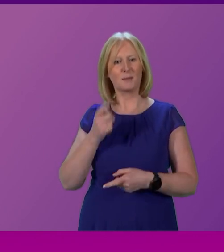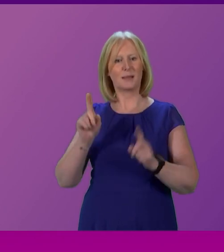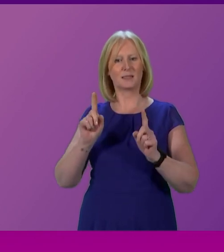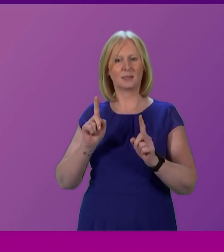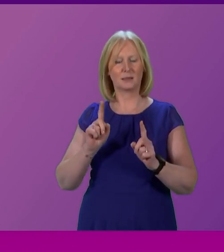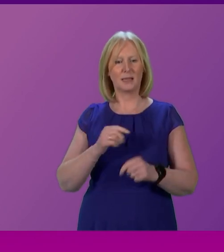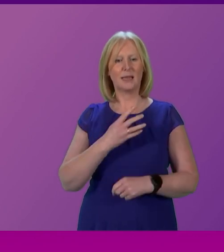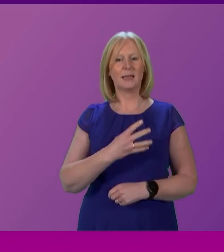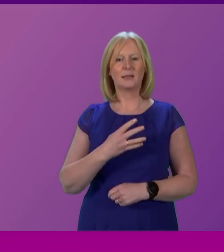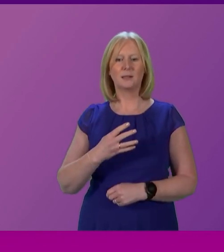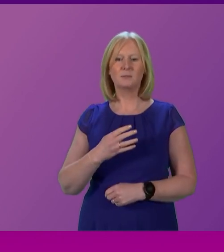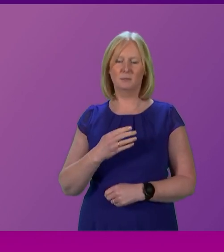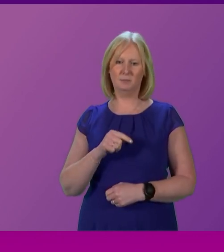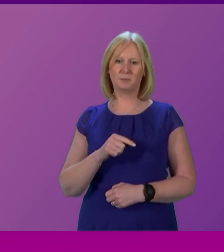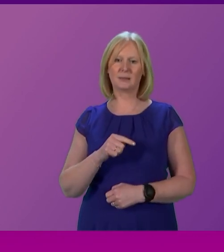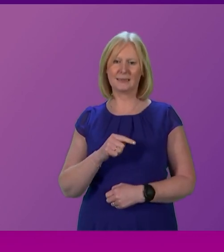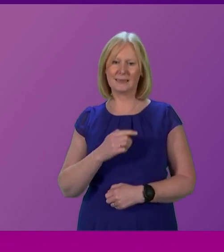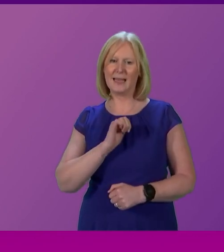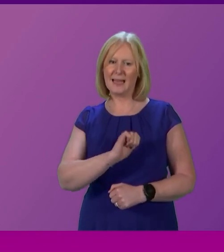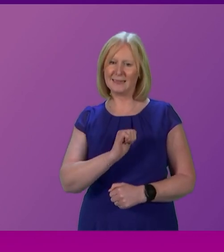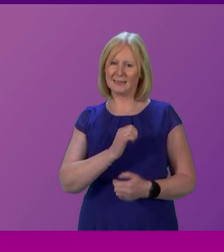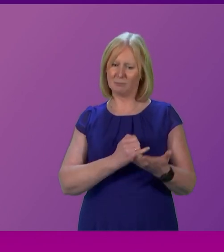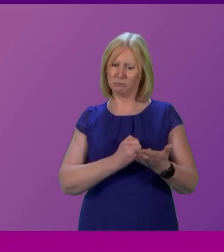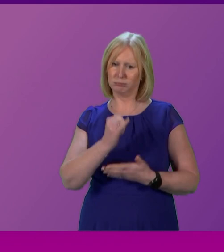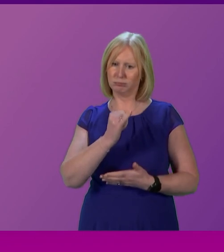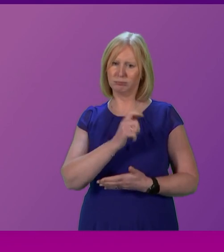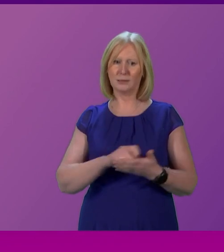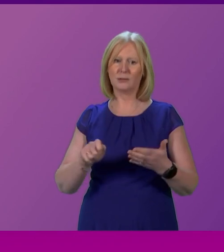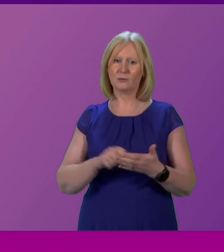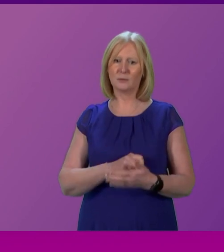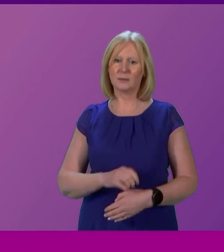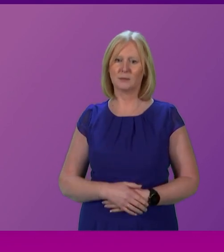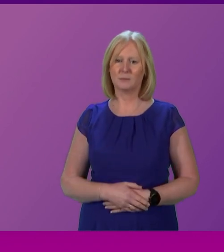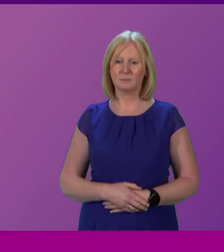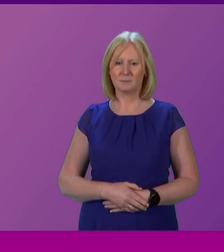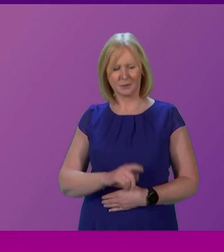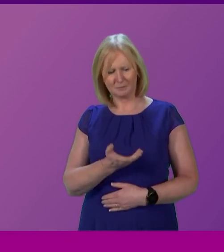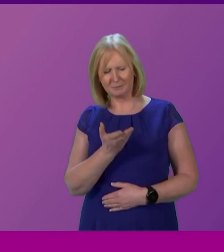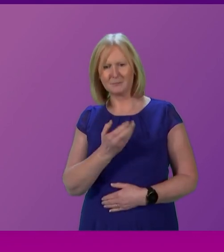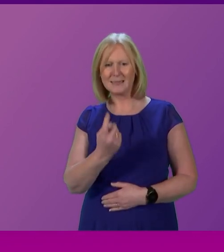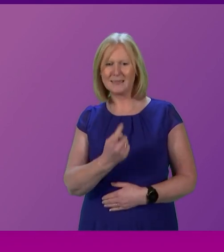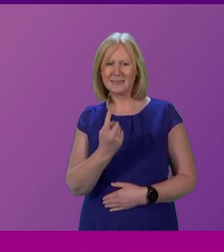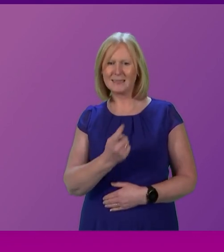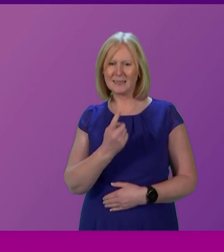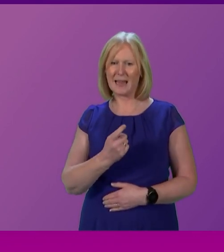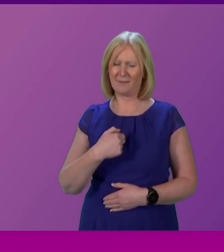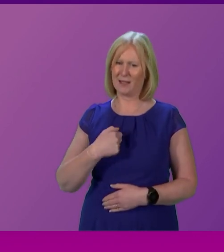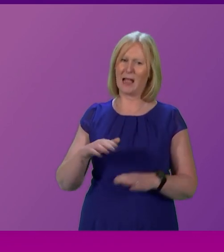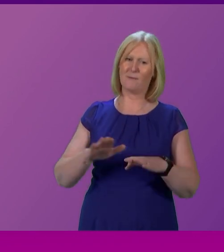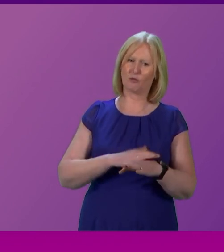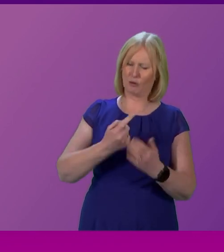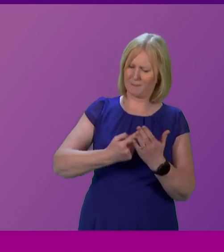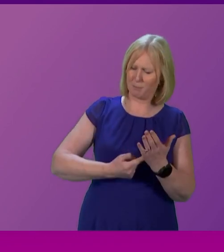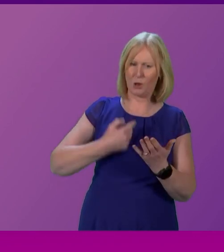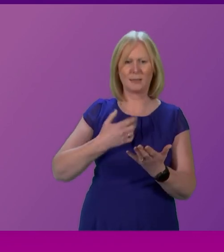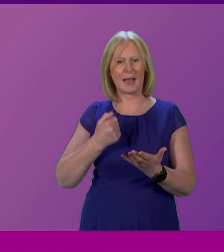of the people of Scotland. What mandate does that man have to stand up and boast that he's imposing Green policy on the